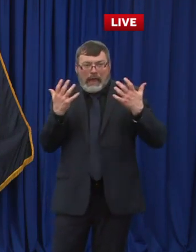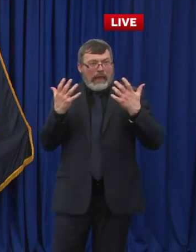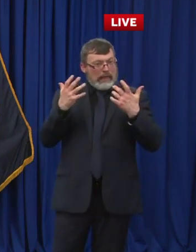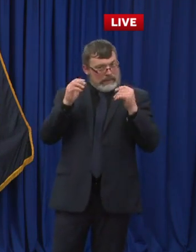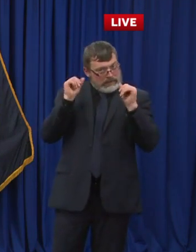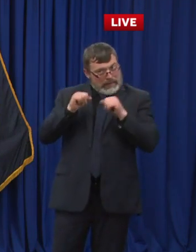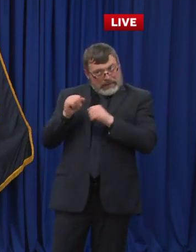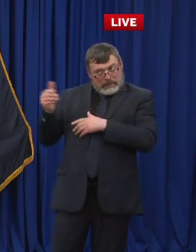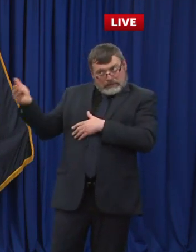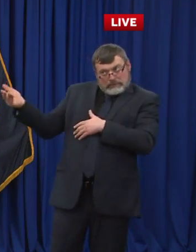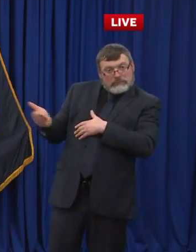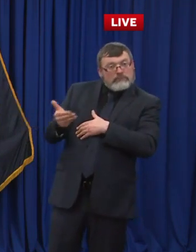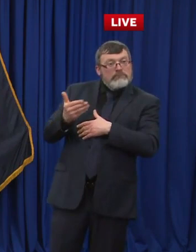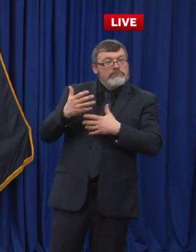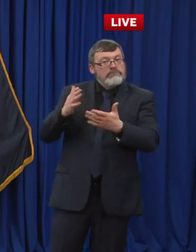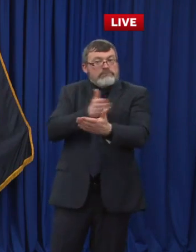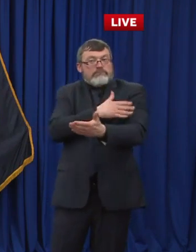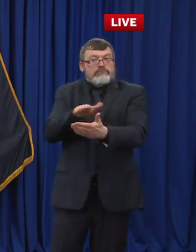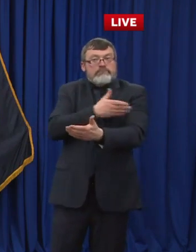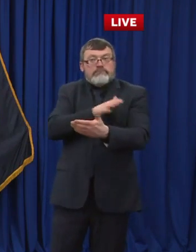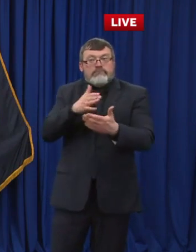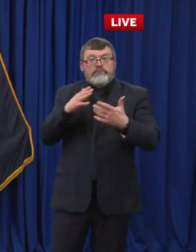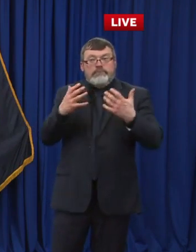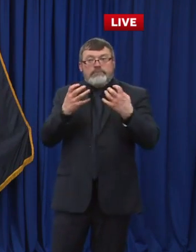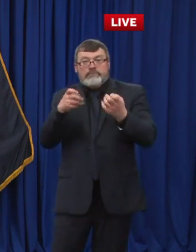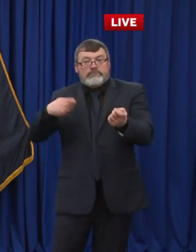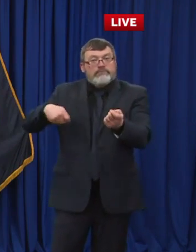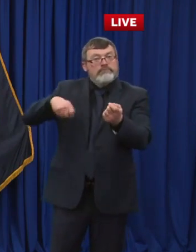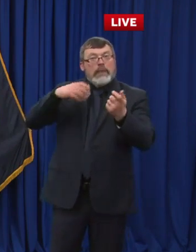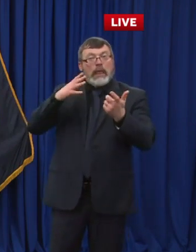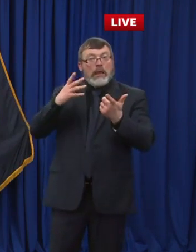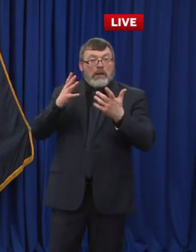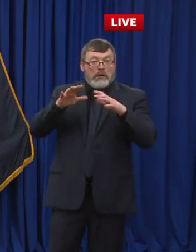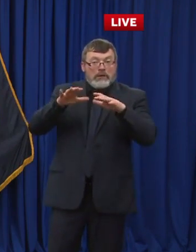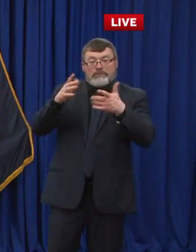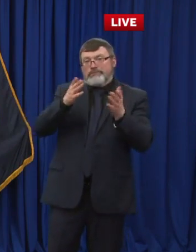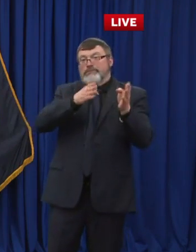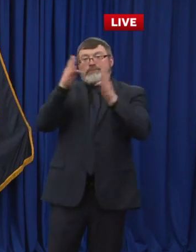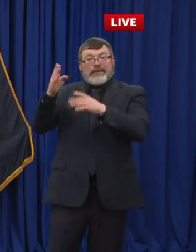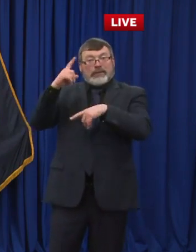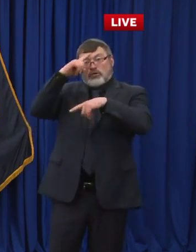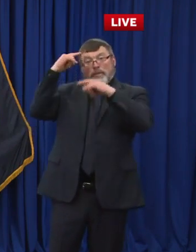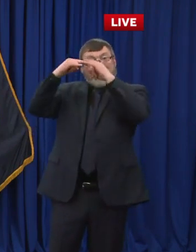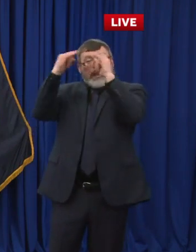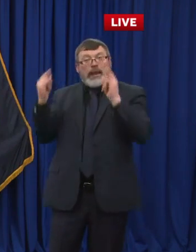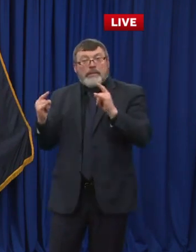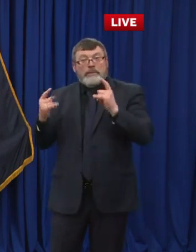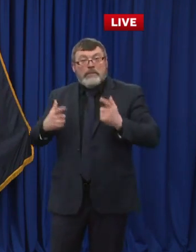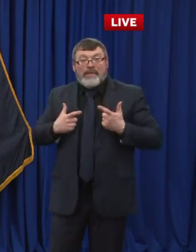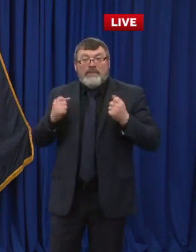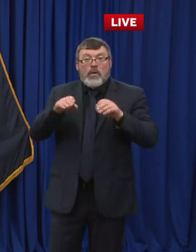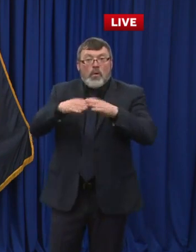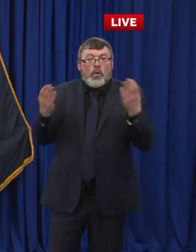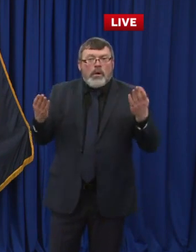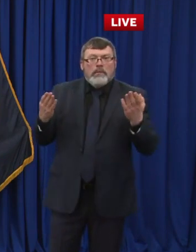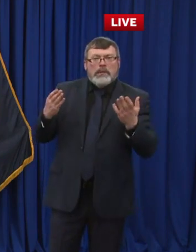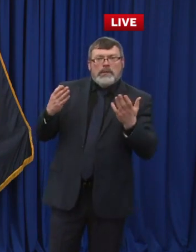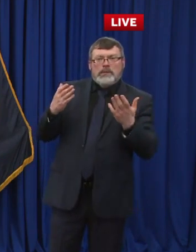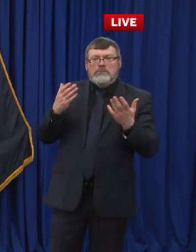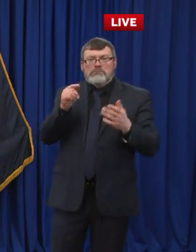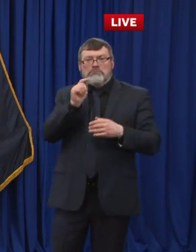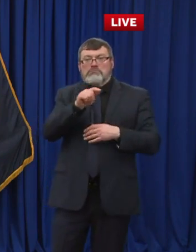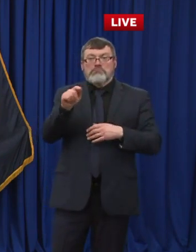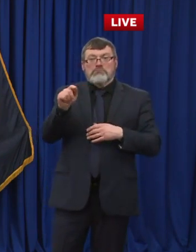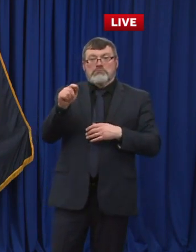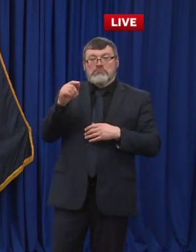venues and summer camps. Will you be revisiting some of the restrictions related to COVID-19 in